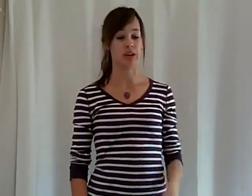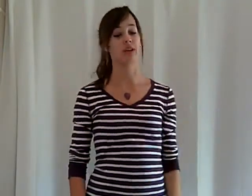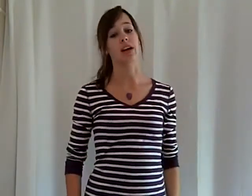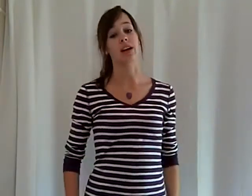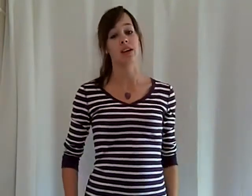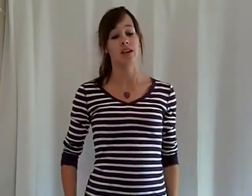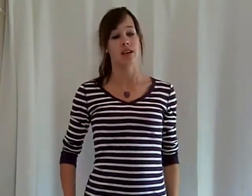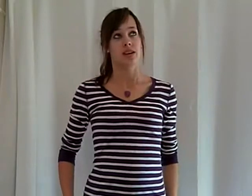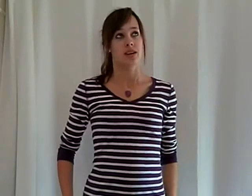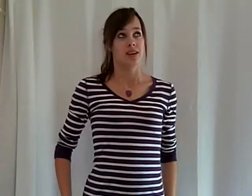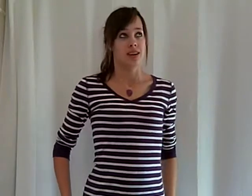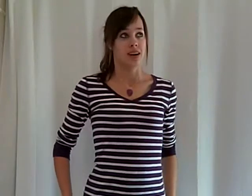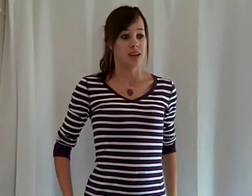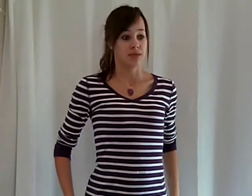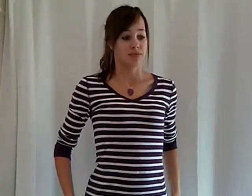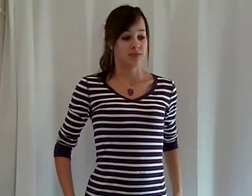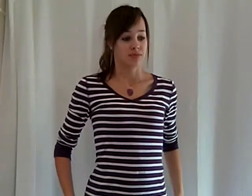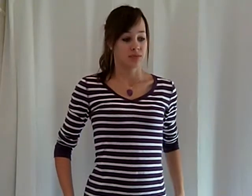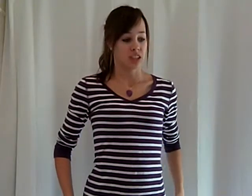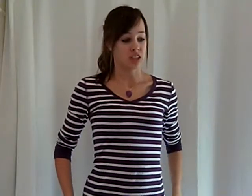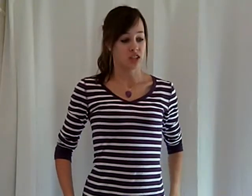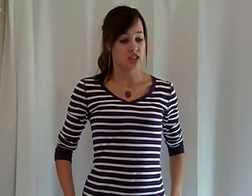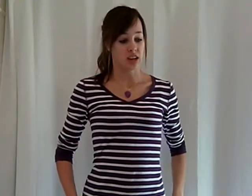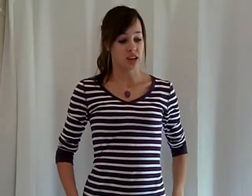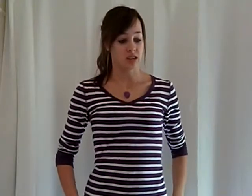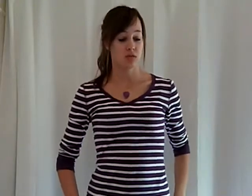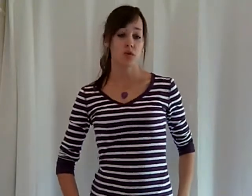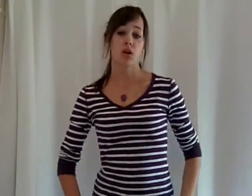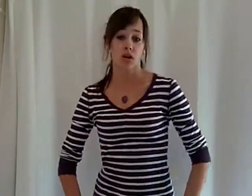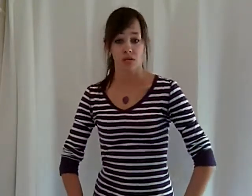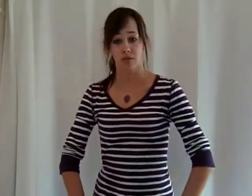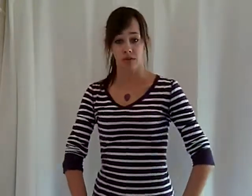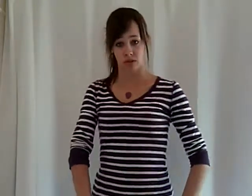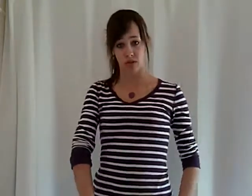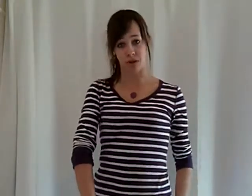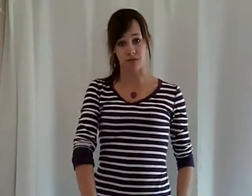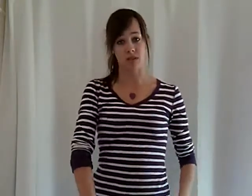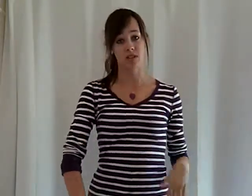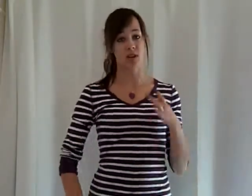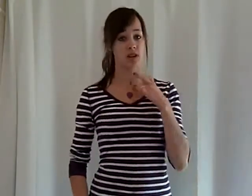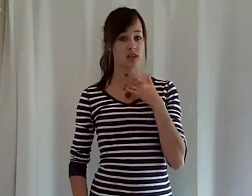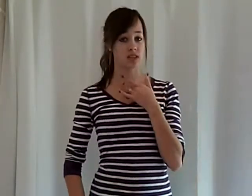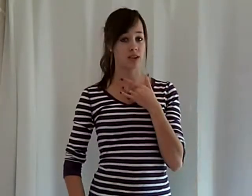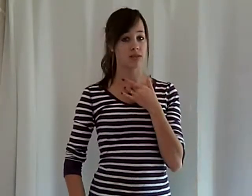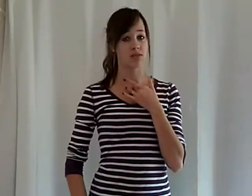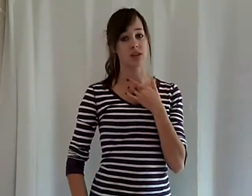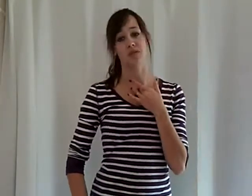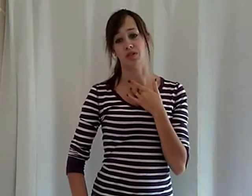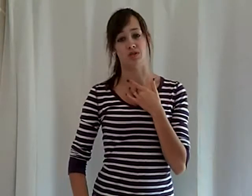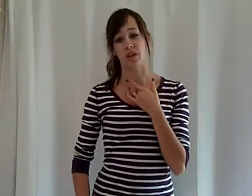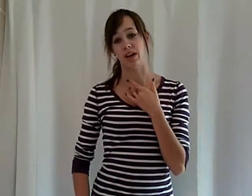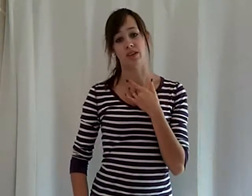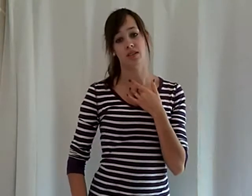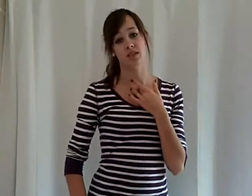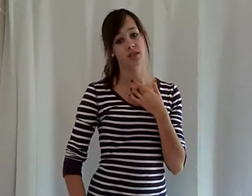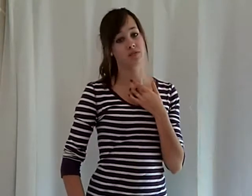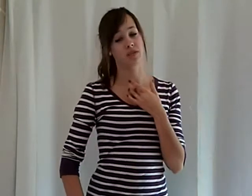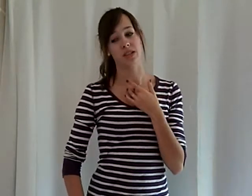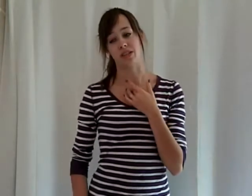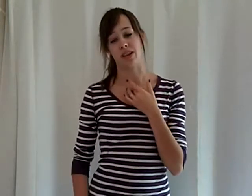Okay. Um, and then she says, whoa, I'm feeling you, baby. So I know this is time for feel, but don't do that. Because it's like